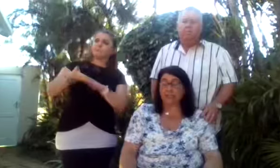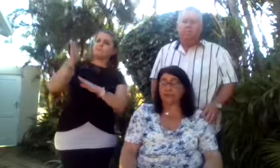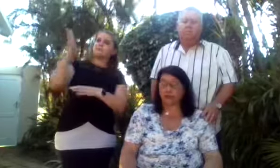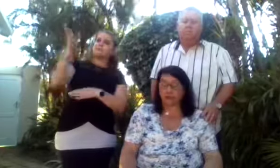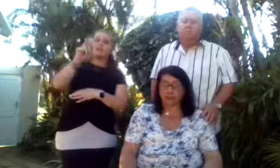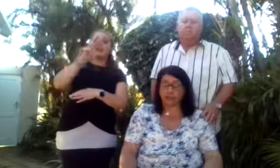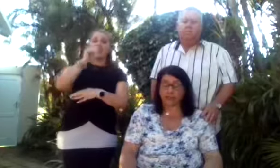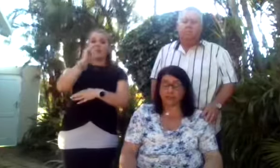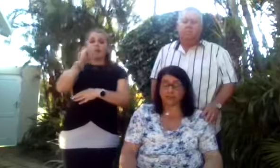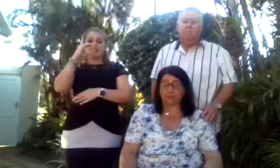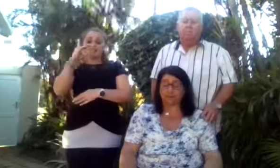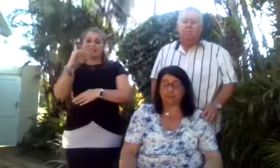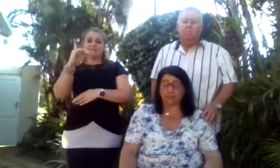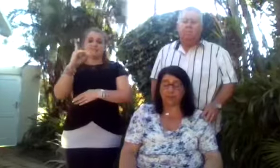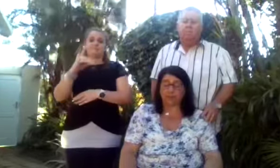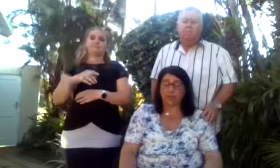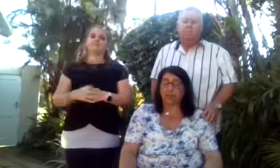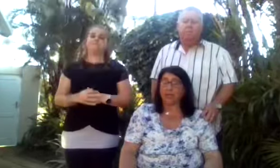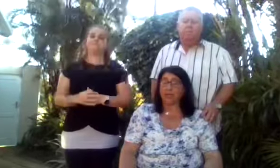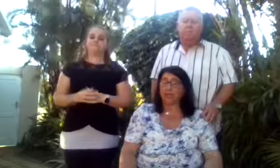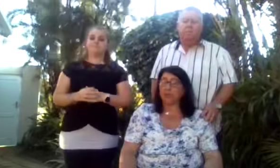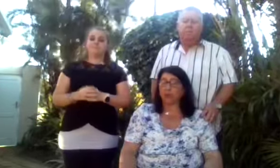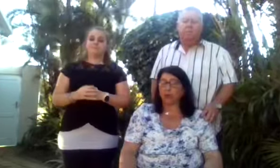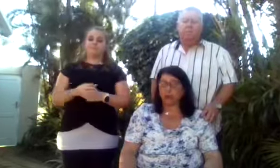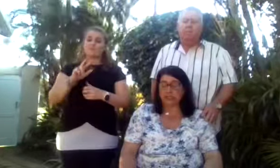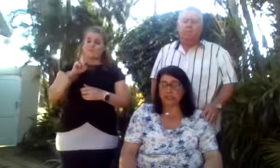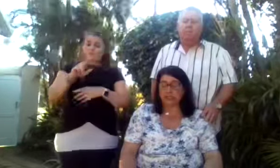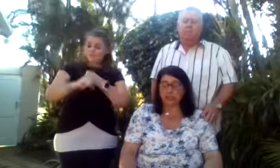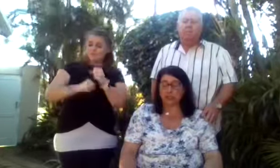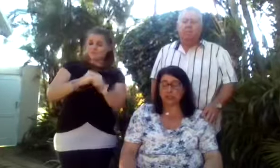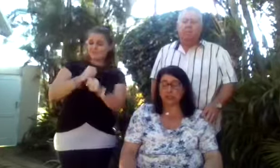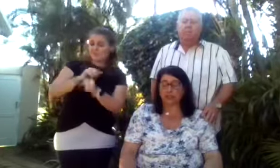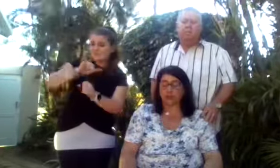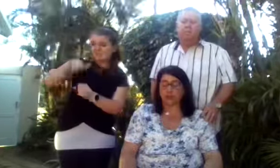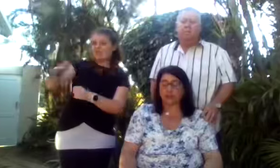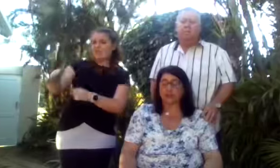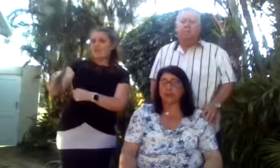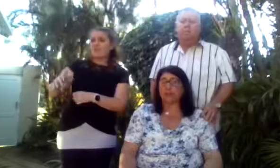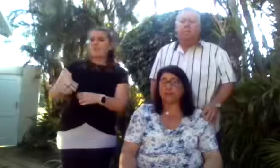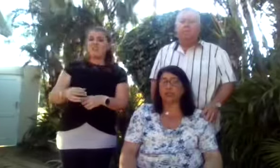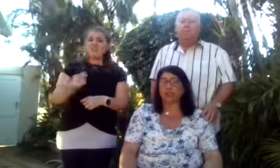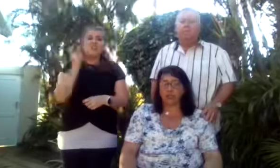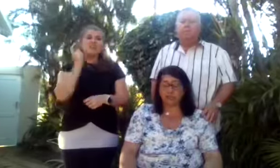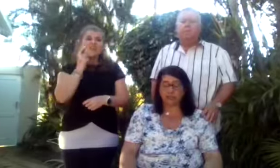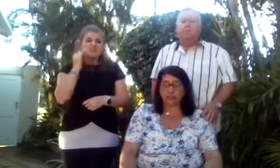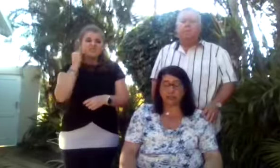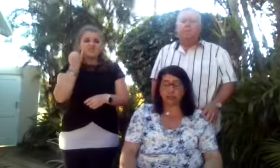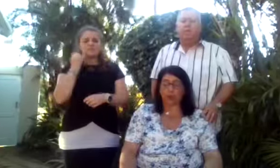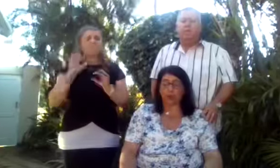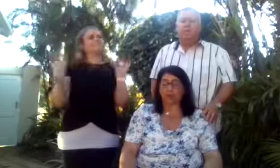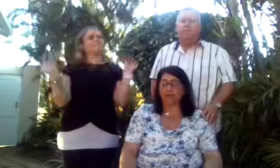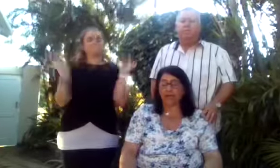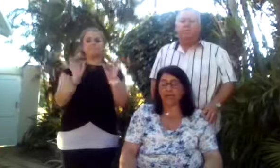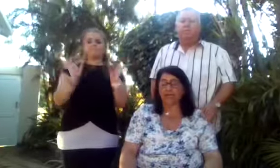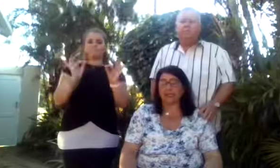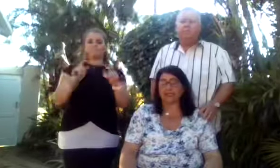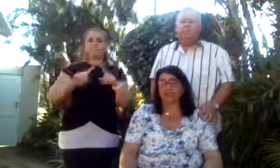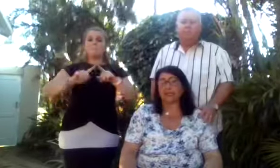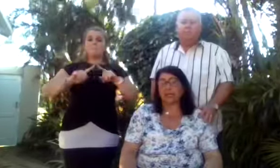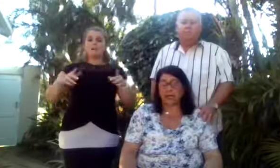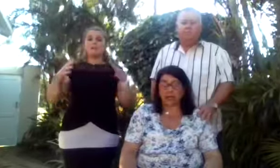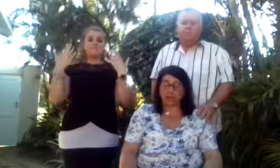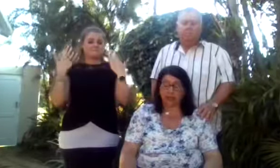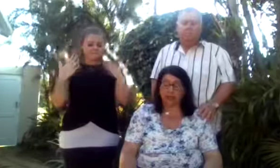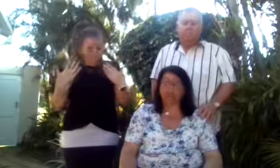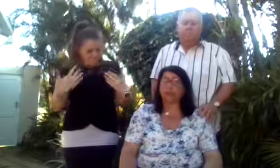at NID for two years. These were not the easiest two years for Jess, but she completed the diploma with flying colours,